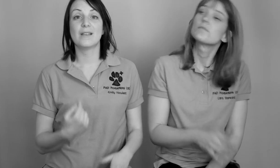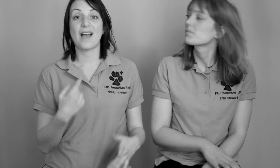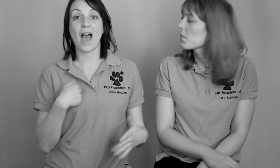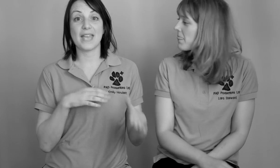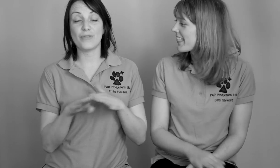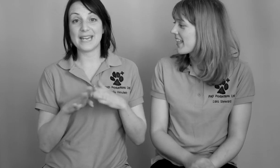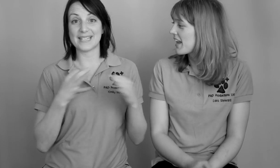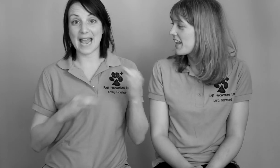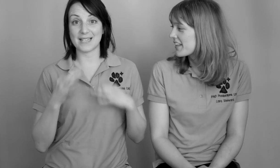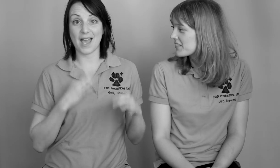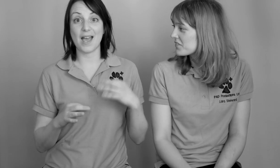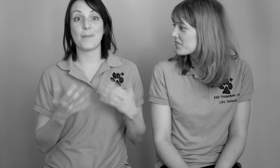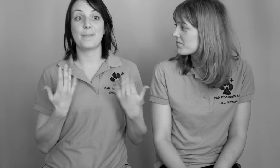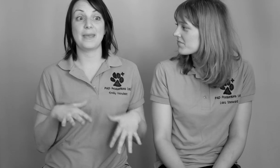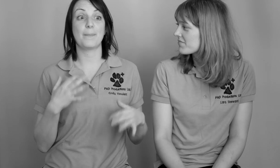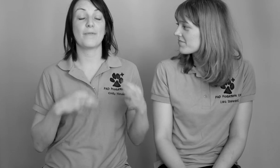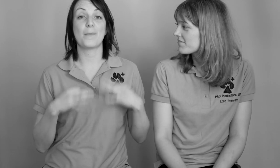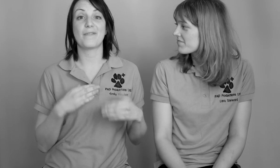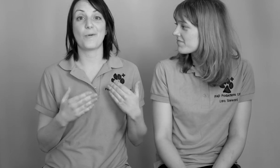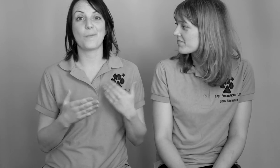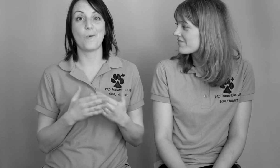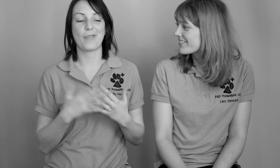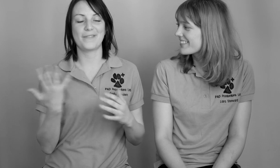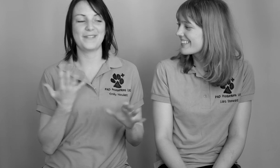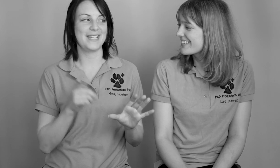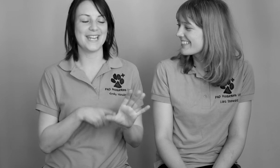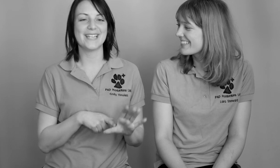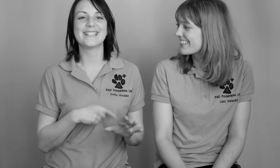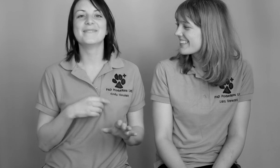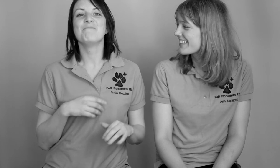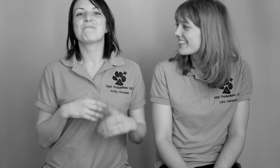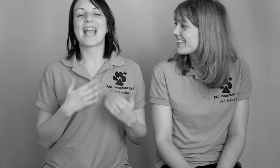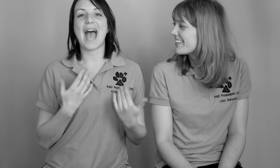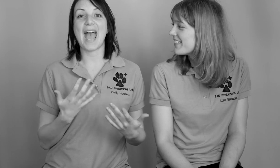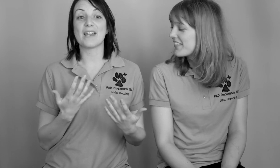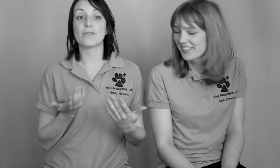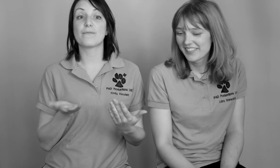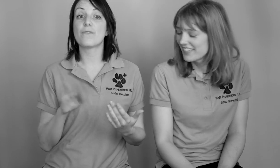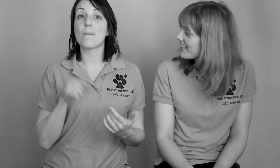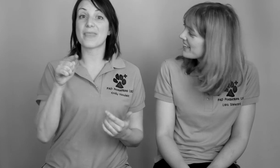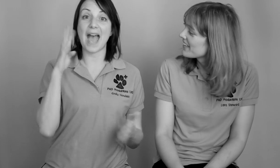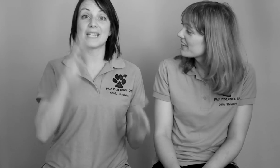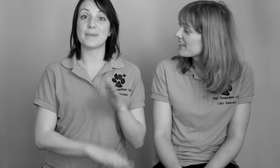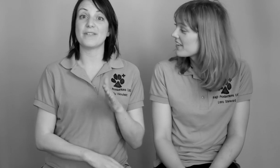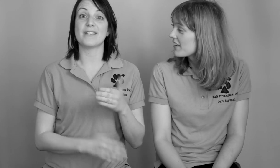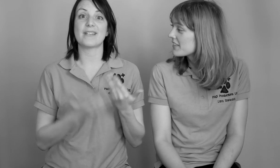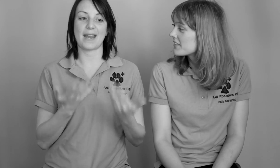I've trained an actor. I've been performing for more than 15 years and from that experience I